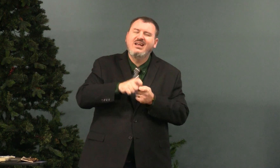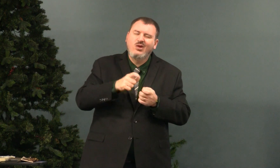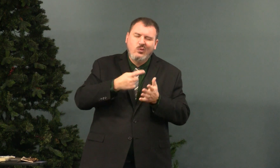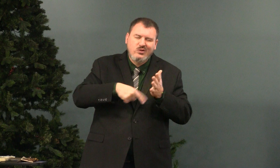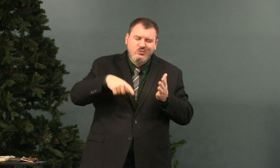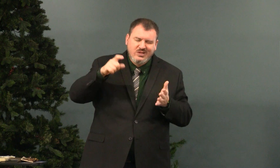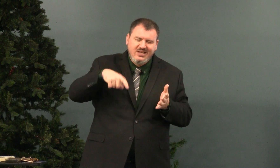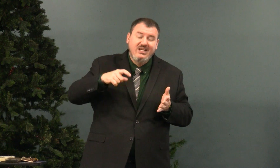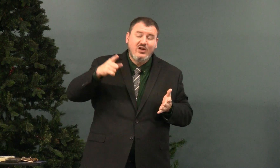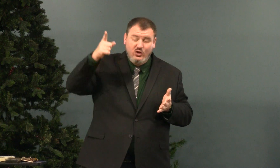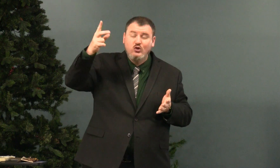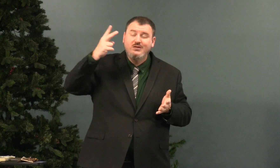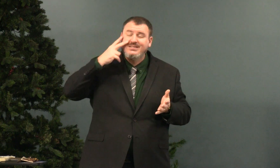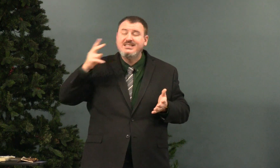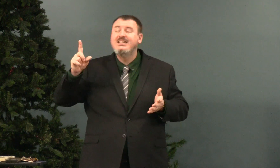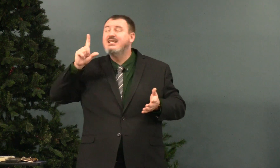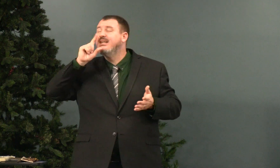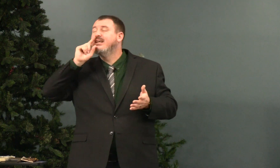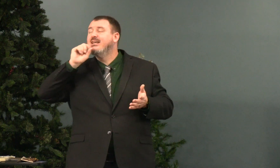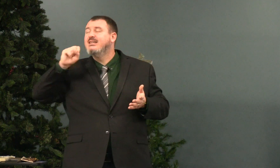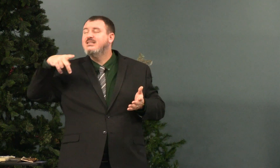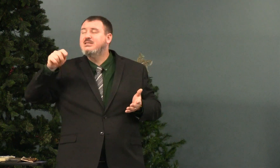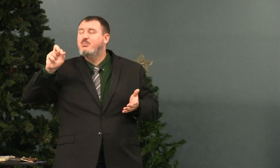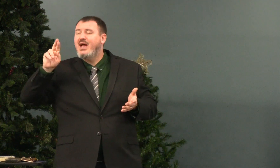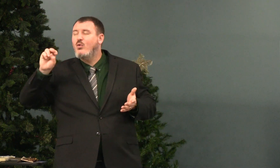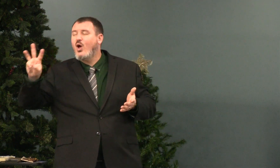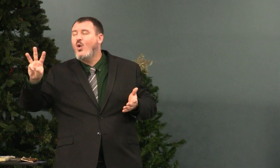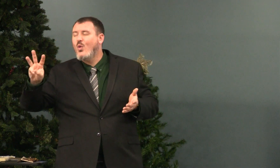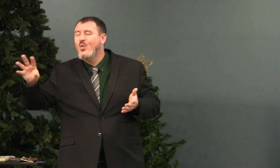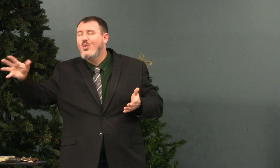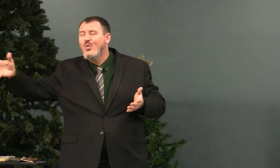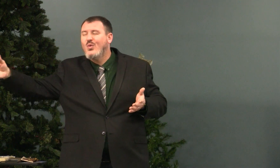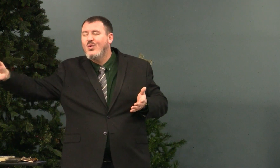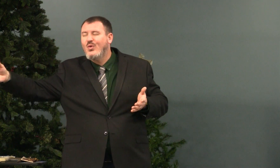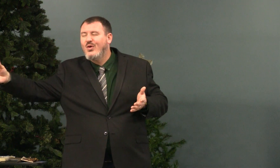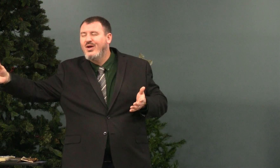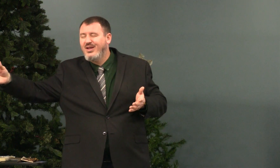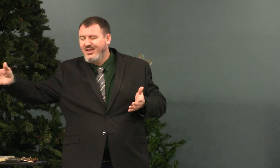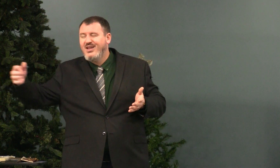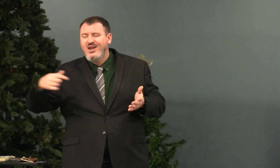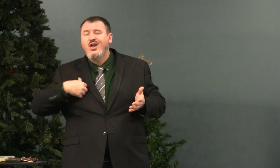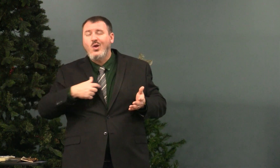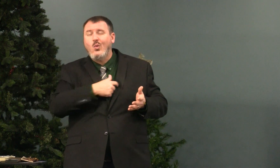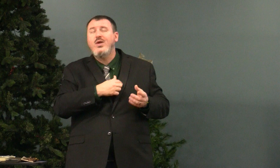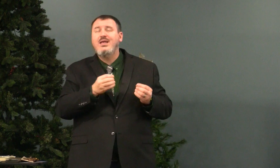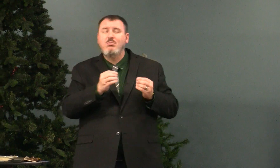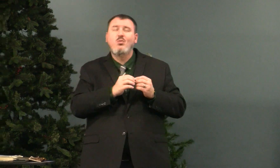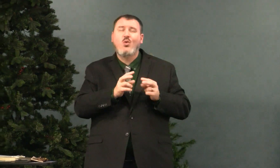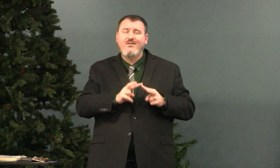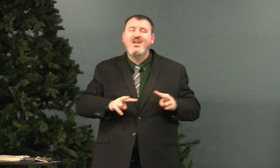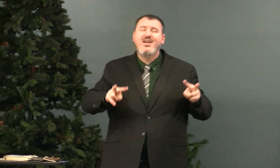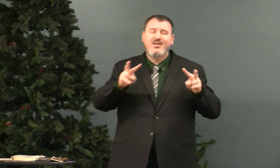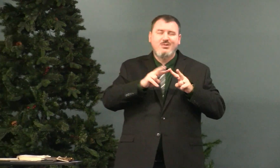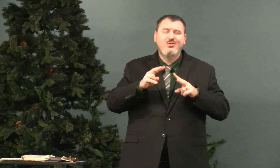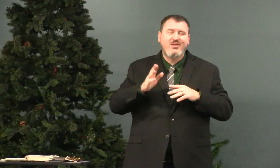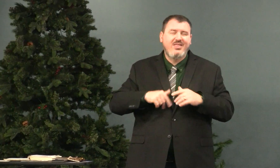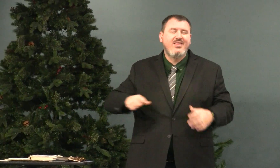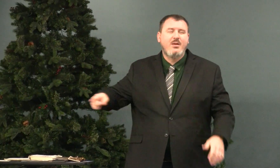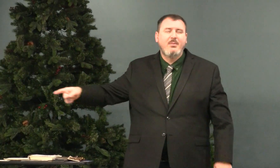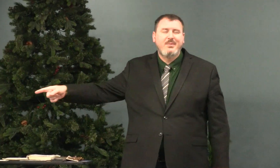on our heads. You know exactly what we need. You see the sparrows and we are more valuable